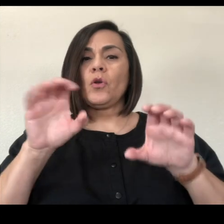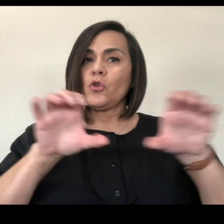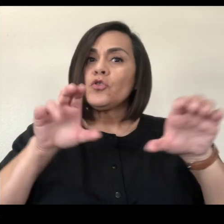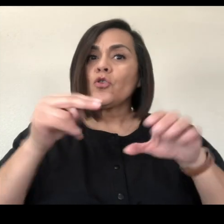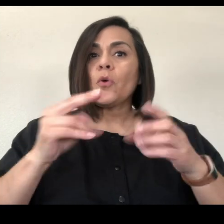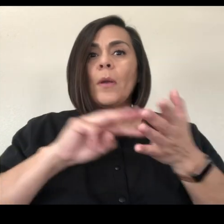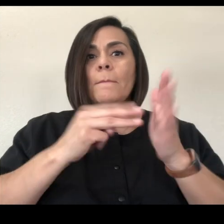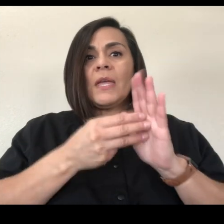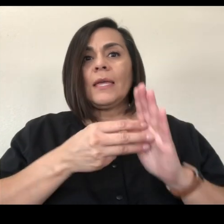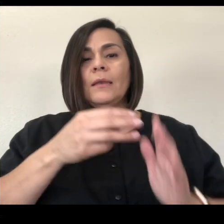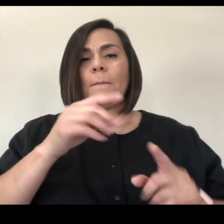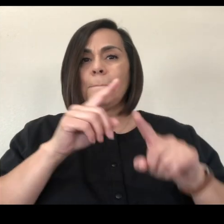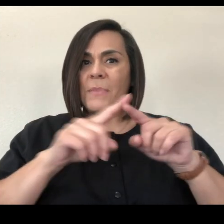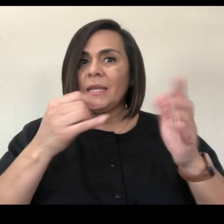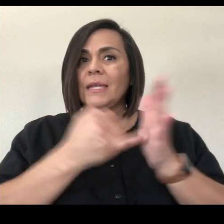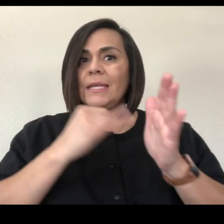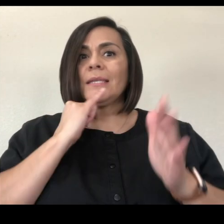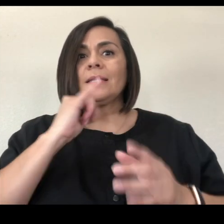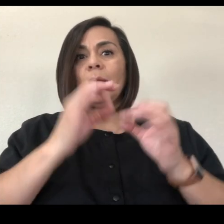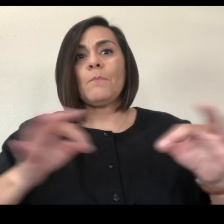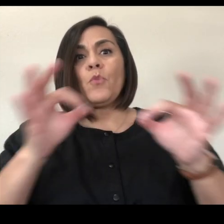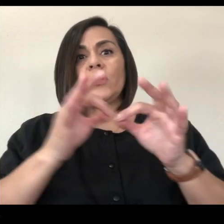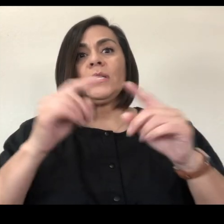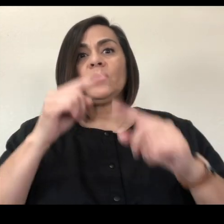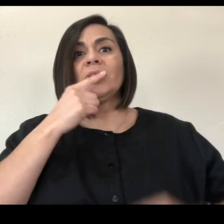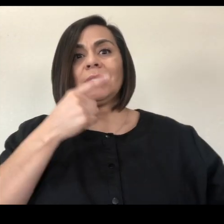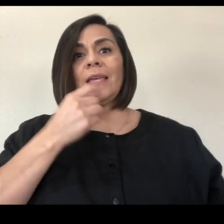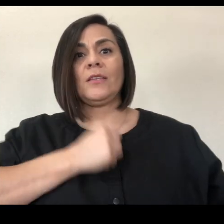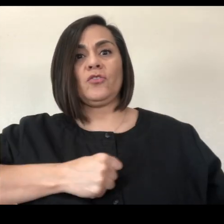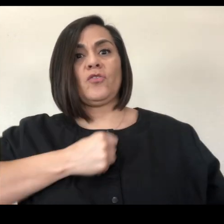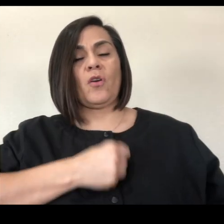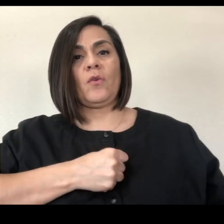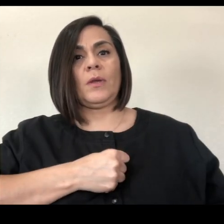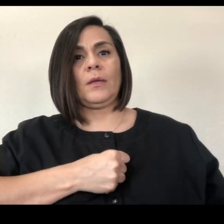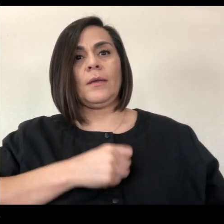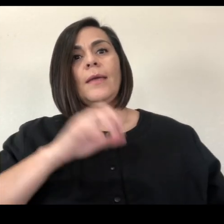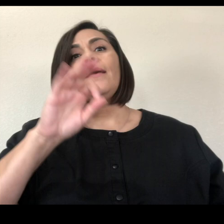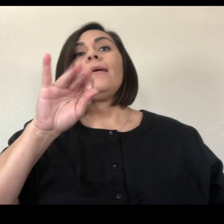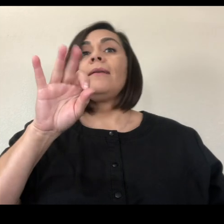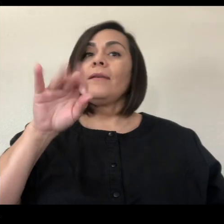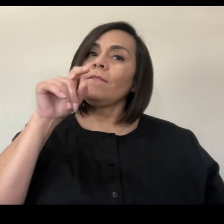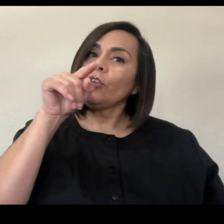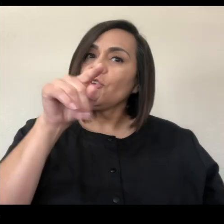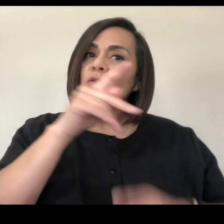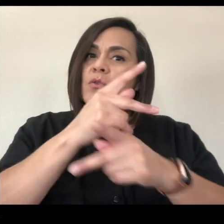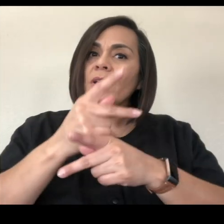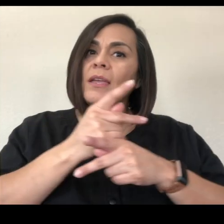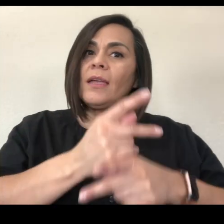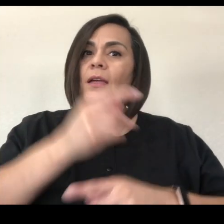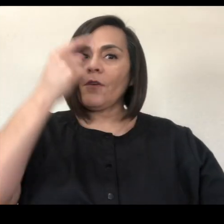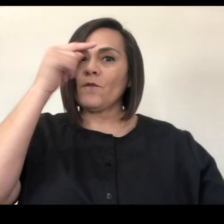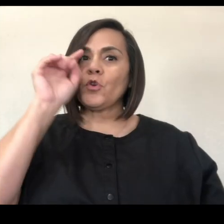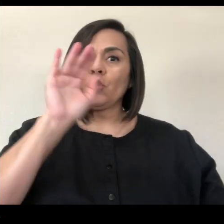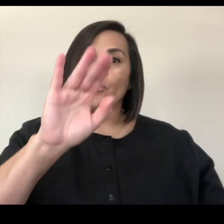sorry. If you care for your friends, then they will care for you. Uh-oh,